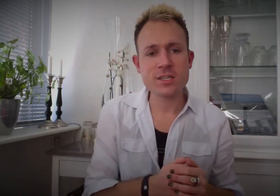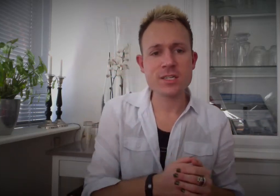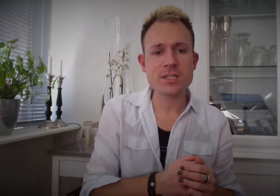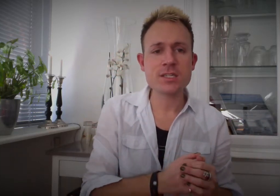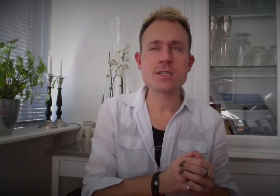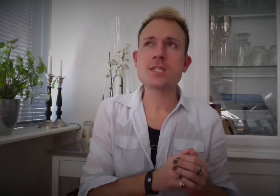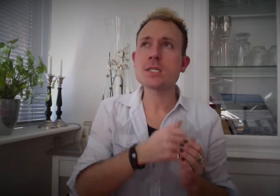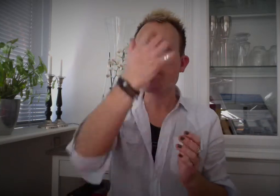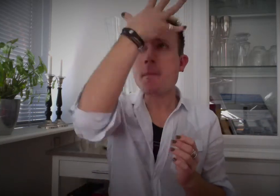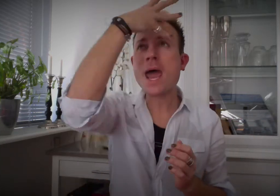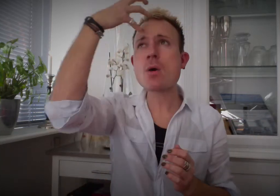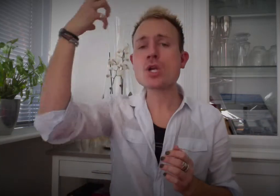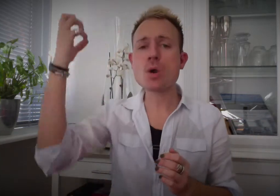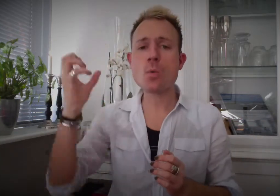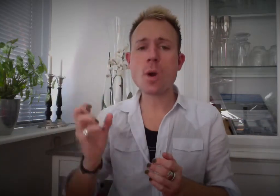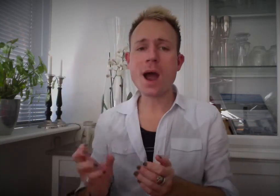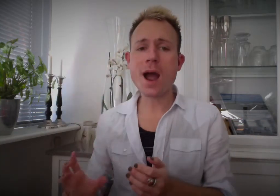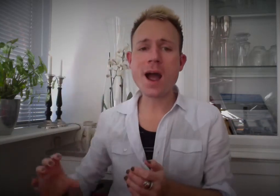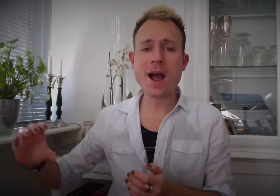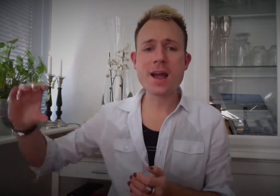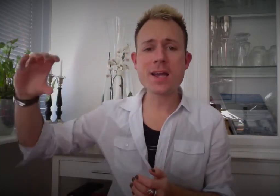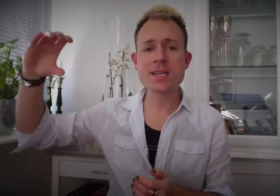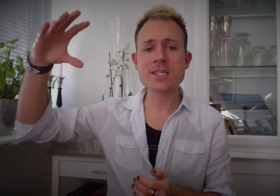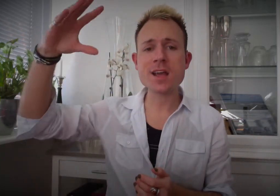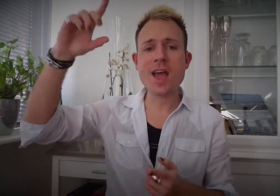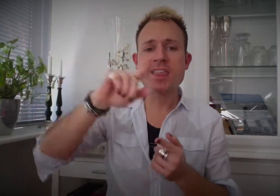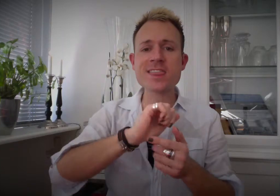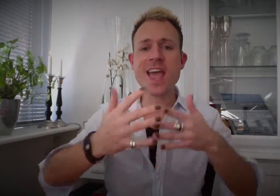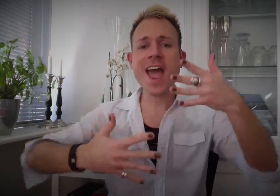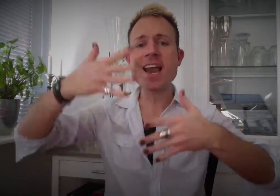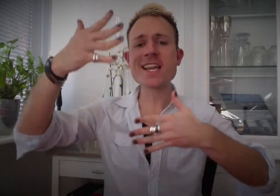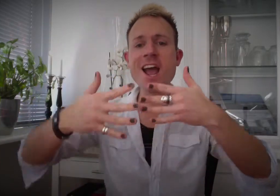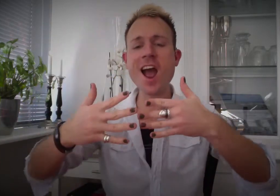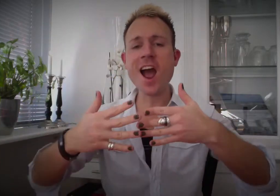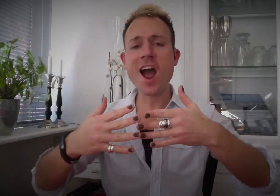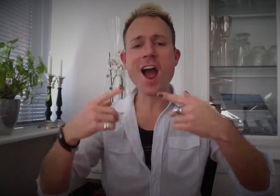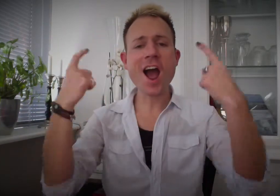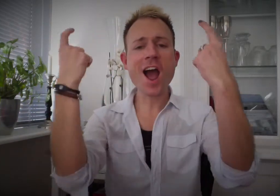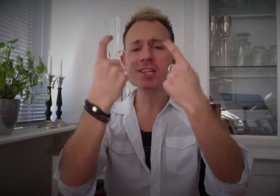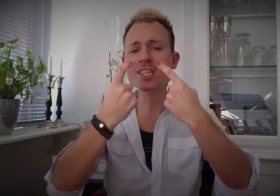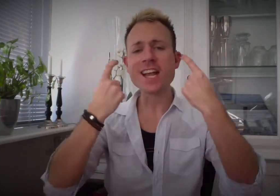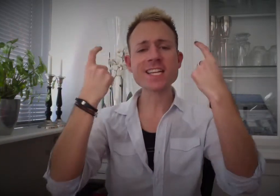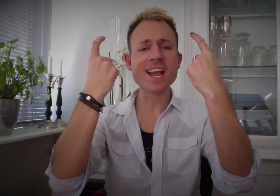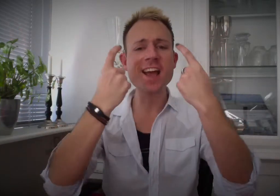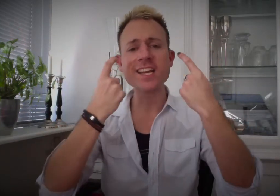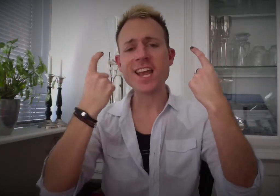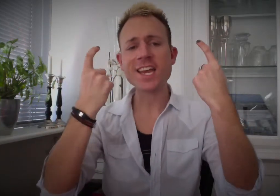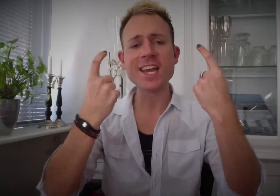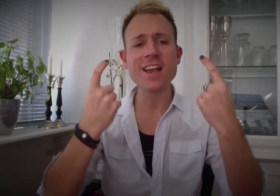Spirits rise and their dance is unrehearsed